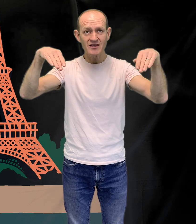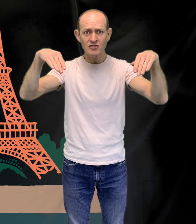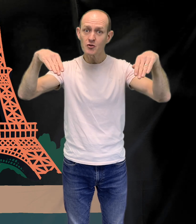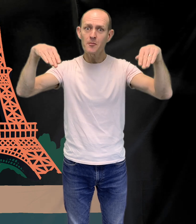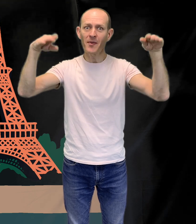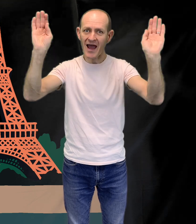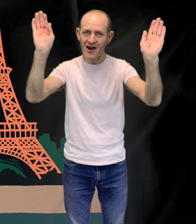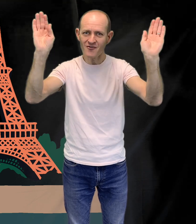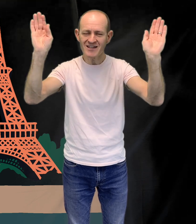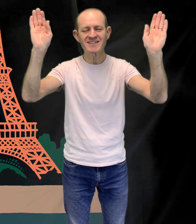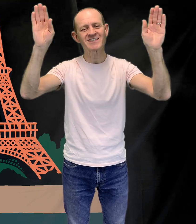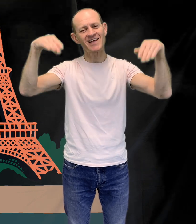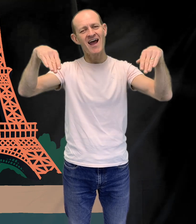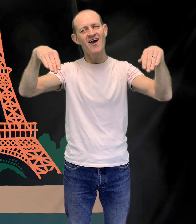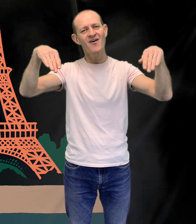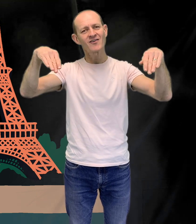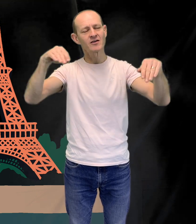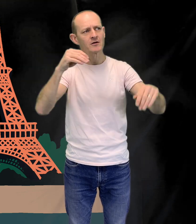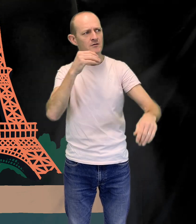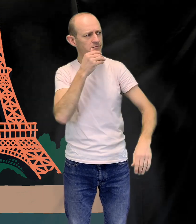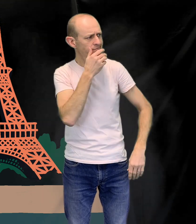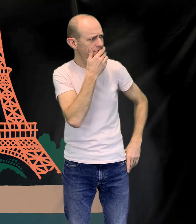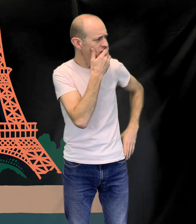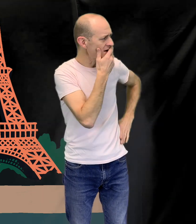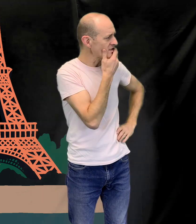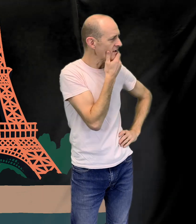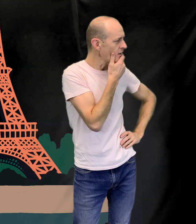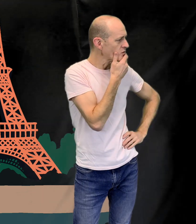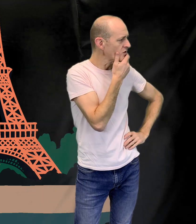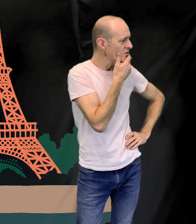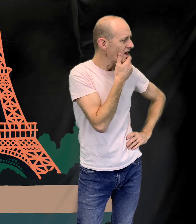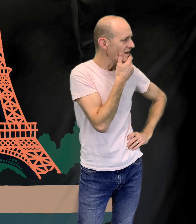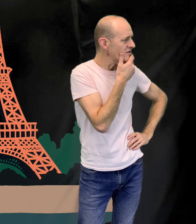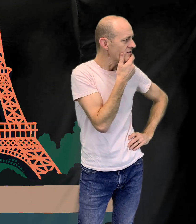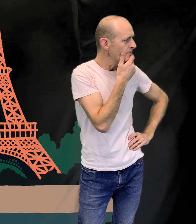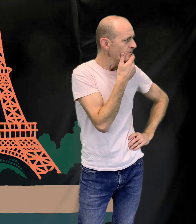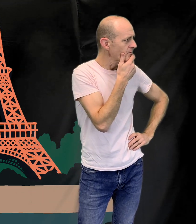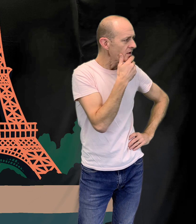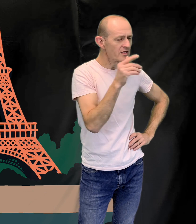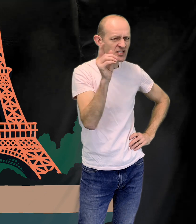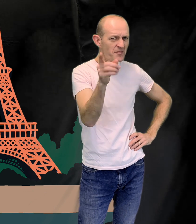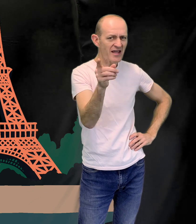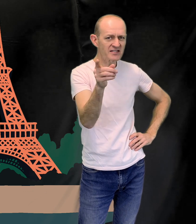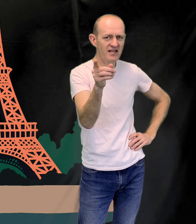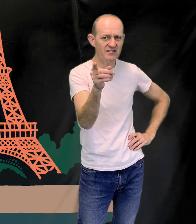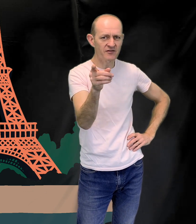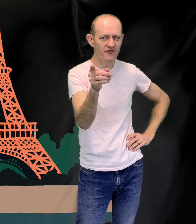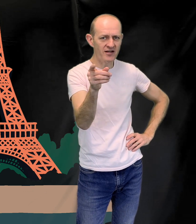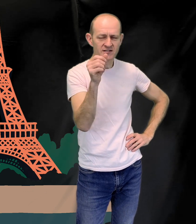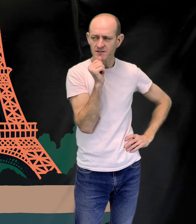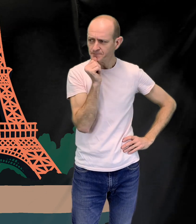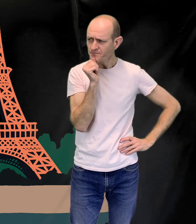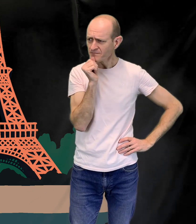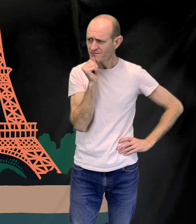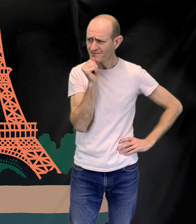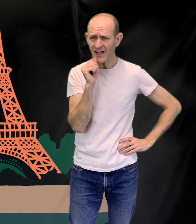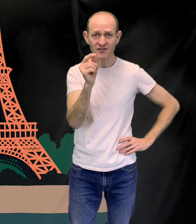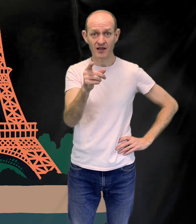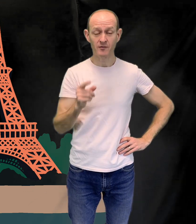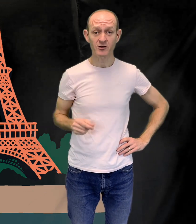to Madrid town. town. Where shall I go to next? Spain is next to France. I think I'm going to